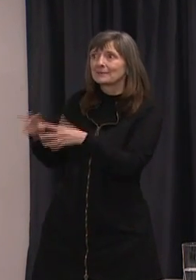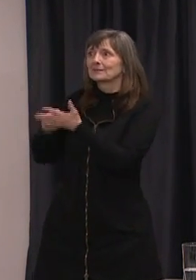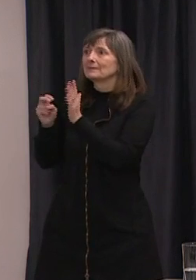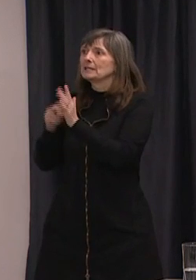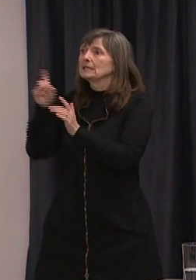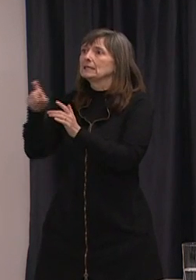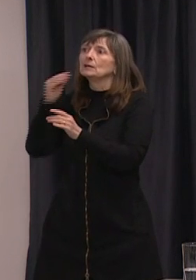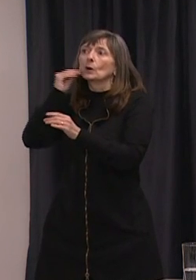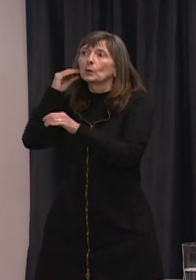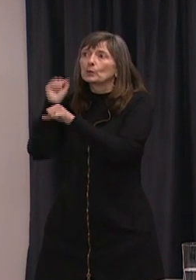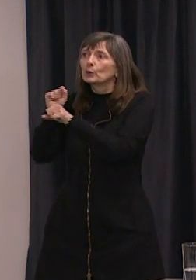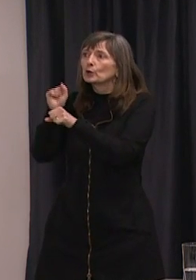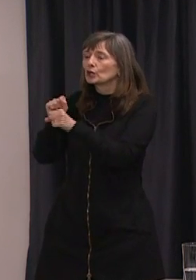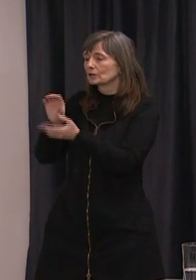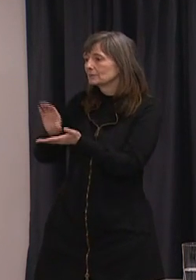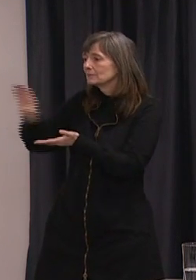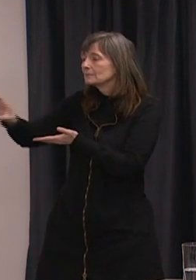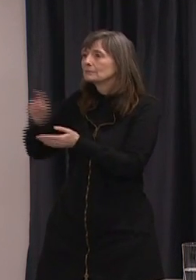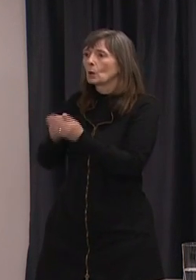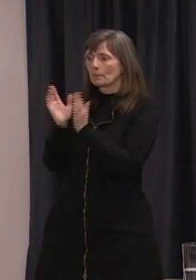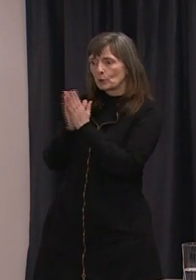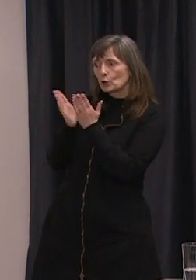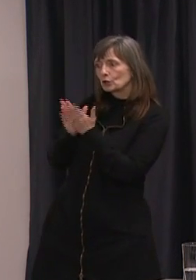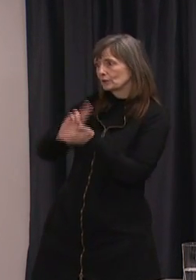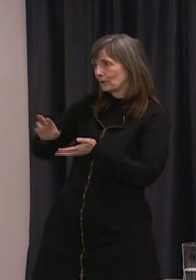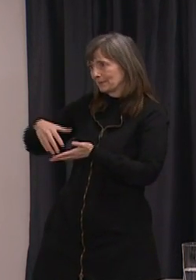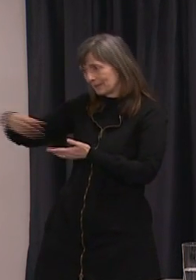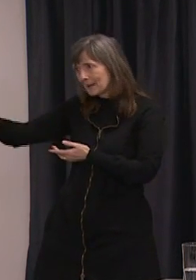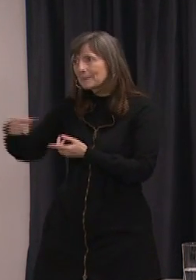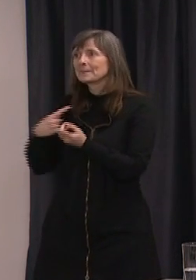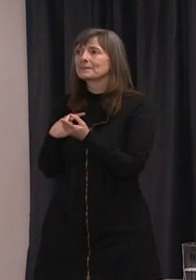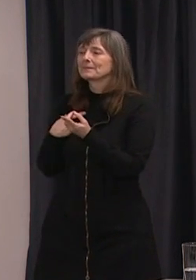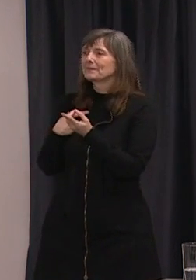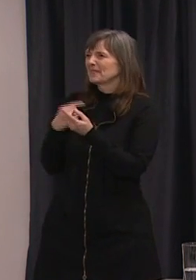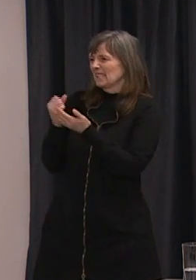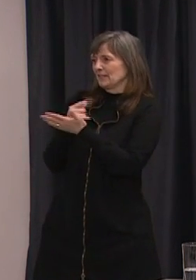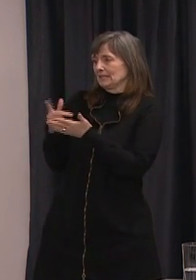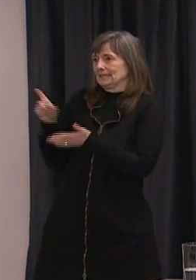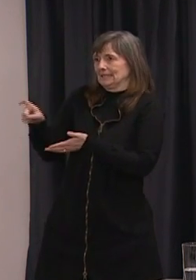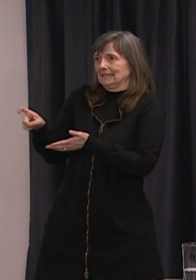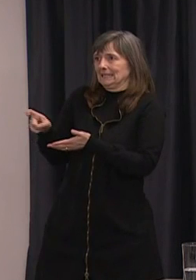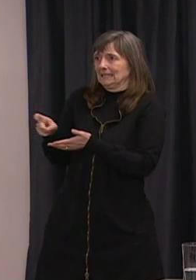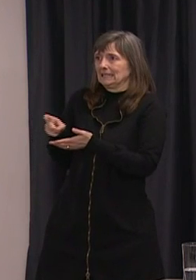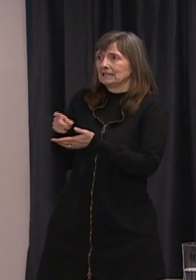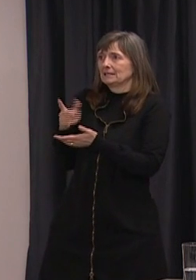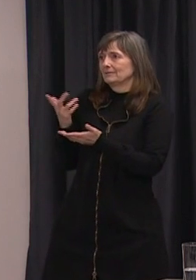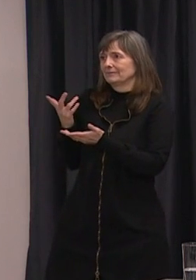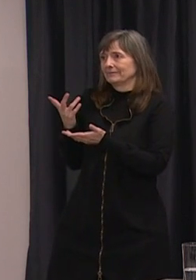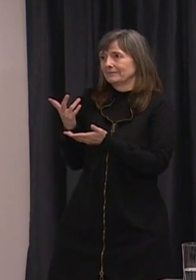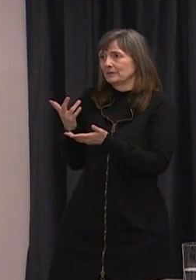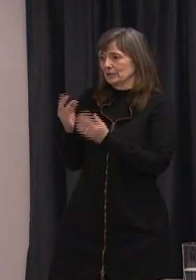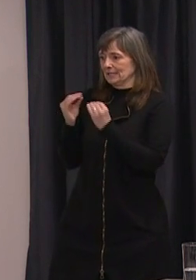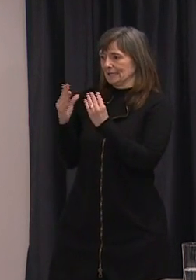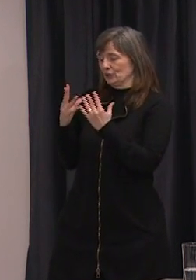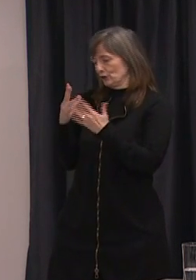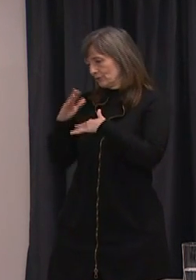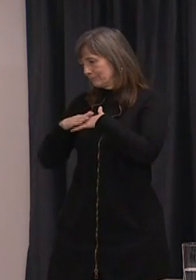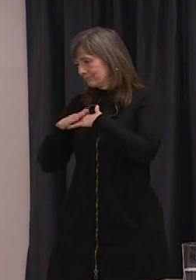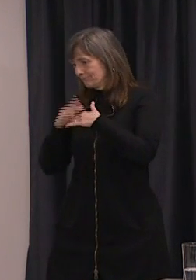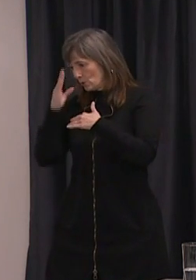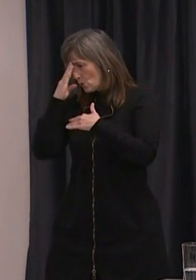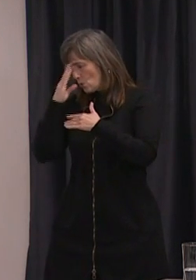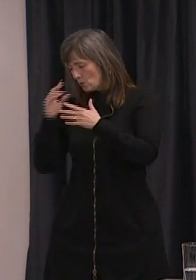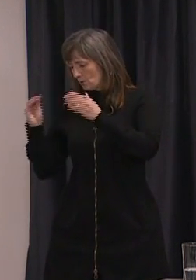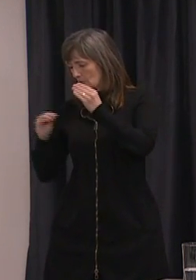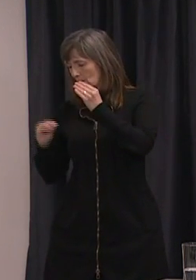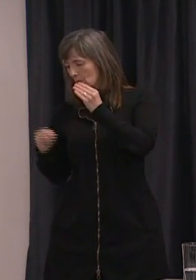packages or their books or their teaching materials or whatever the school district and the teachers advise that will